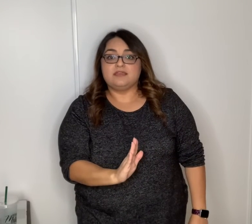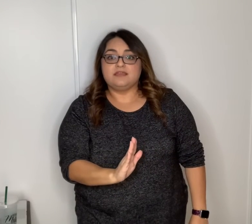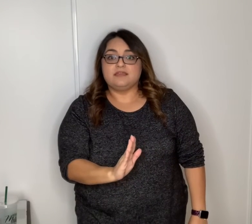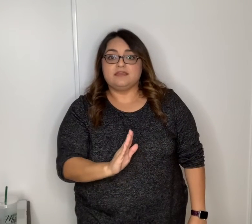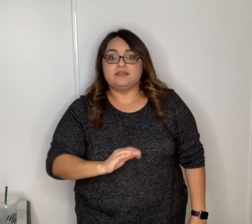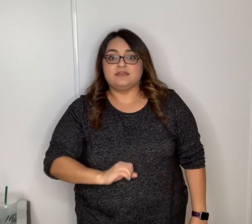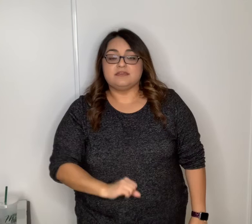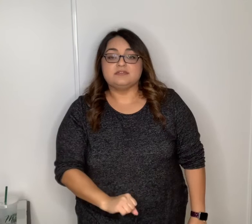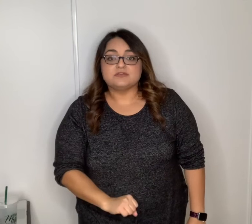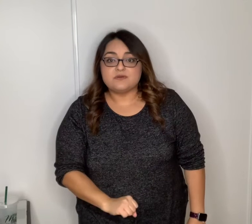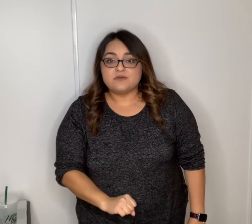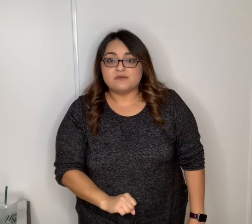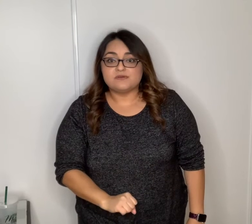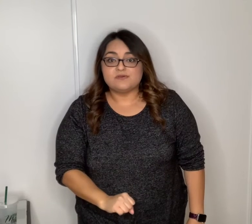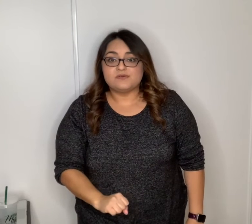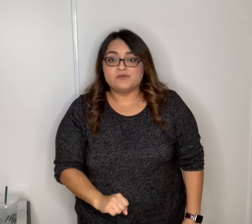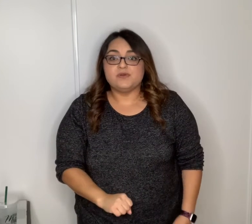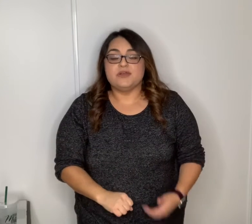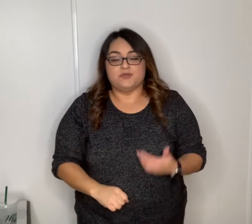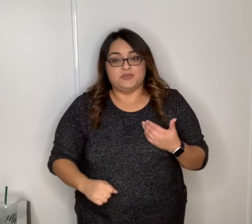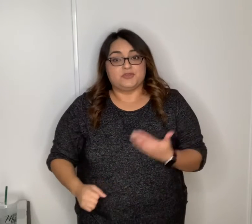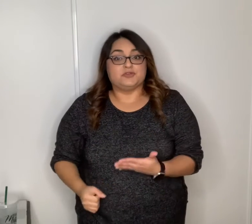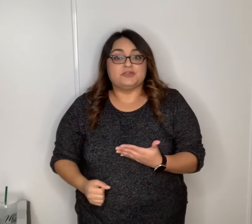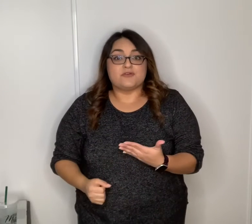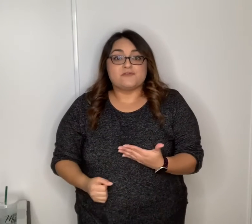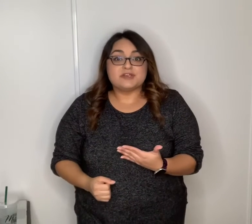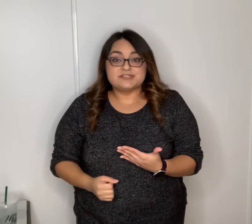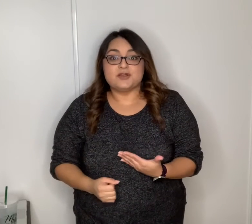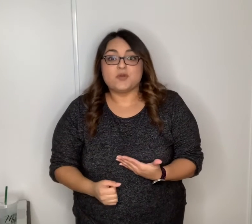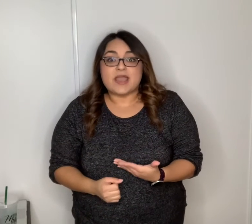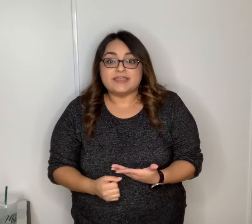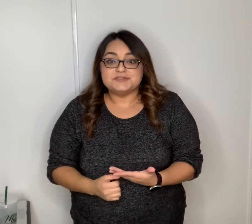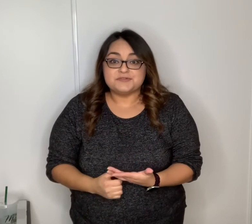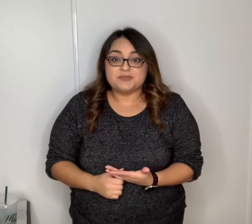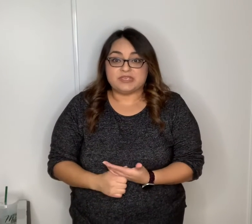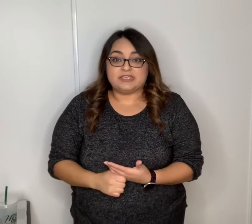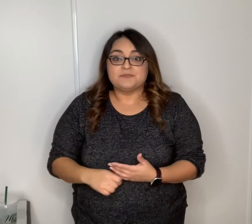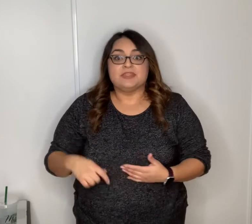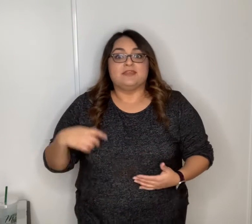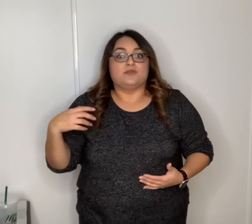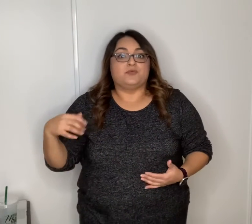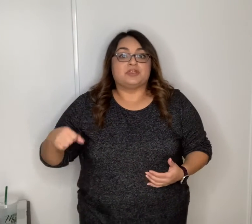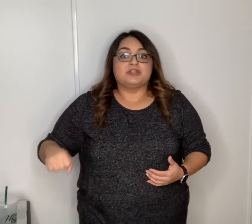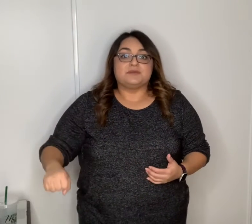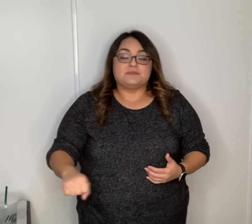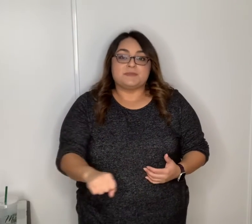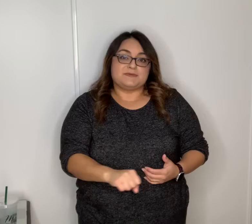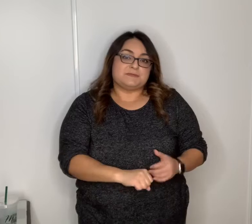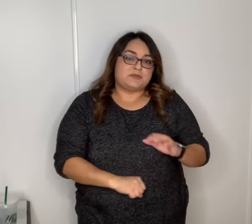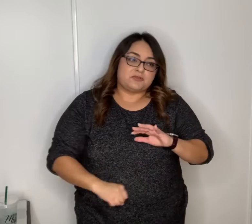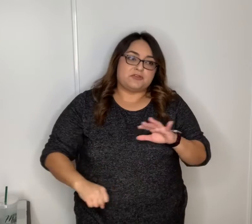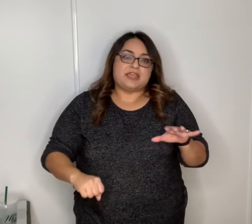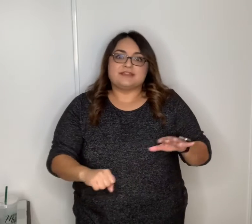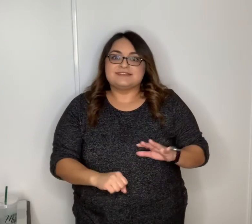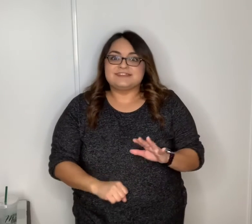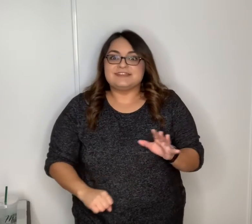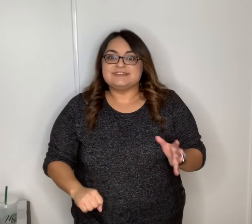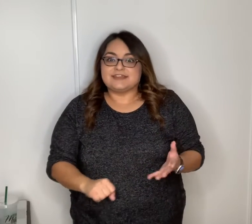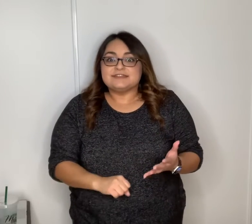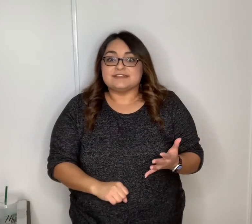do good now for our song wacky do re mi we are gonna create a silly sentence